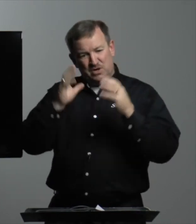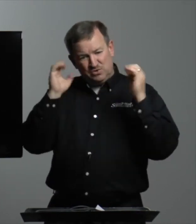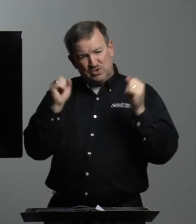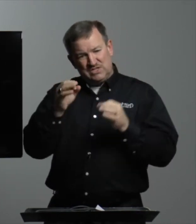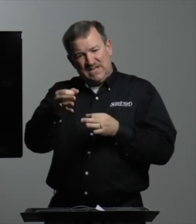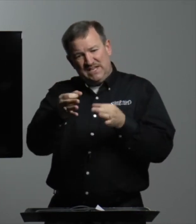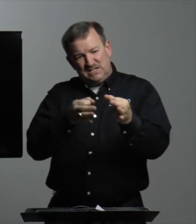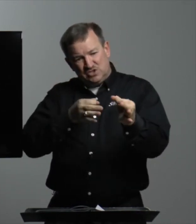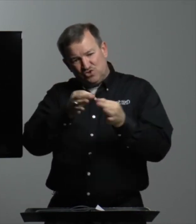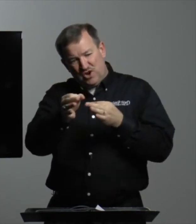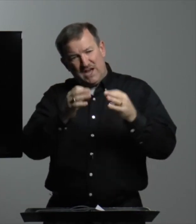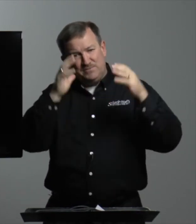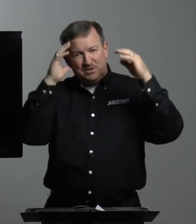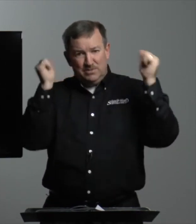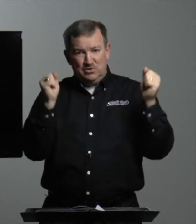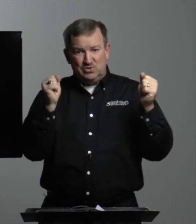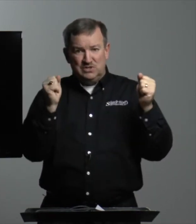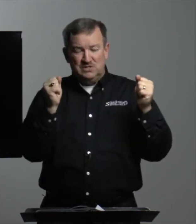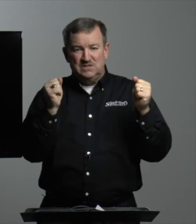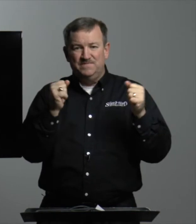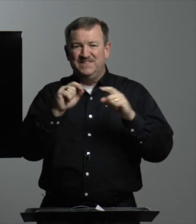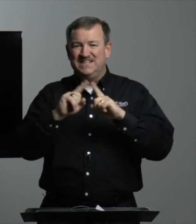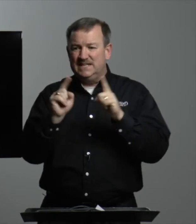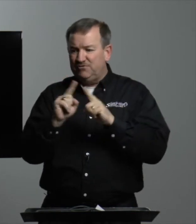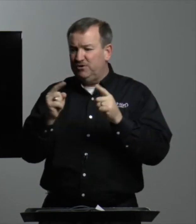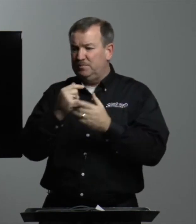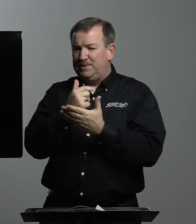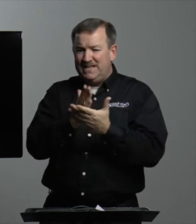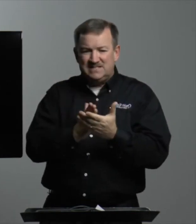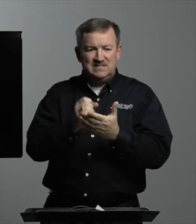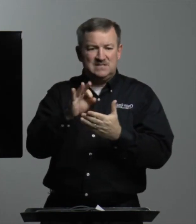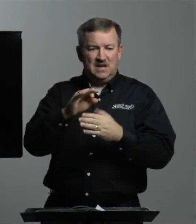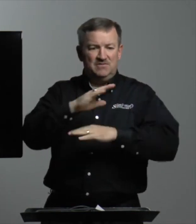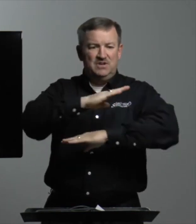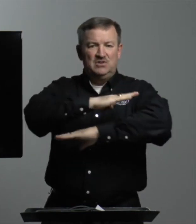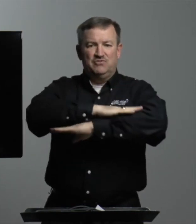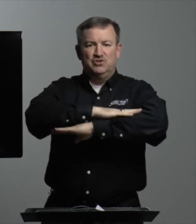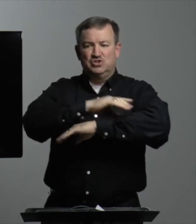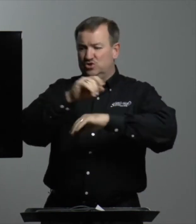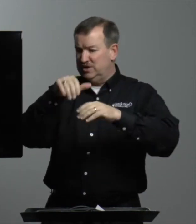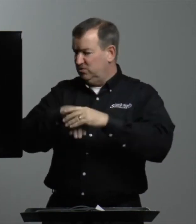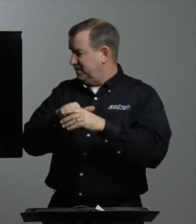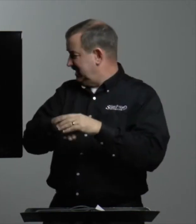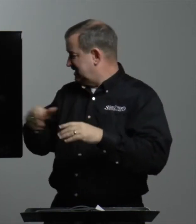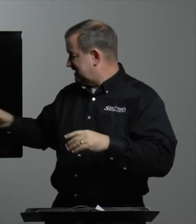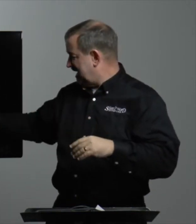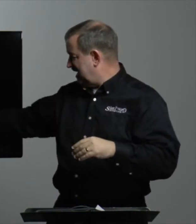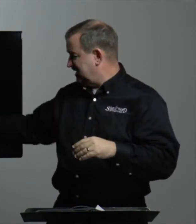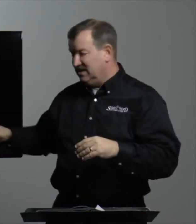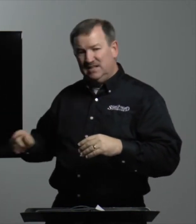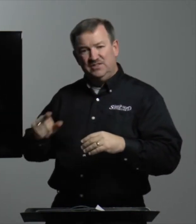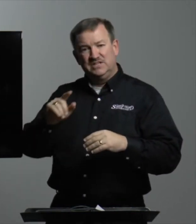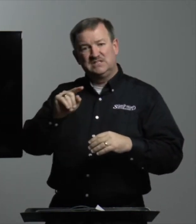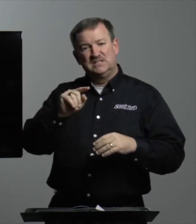Moses and he described to Moses the different pieces of furniture that would be inside this